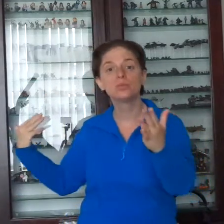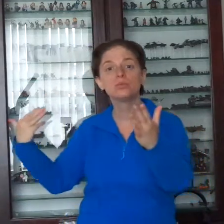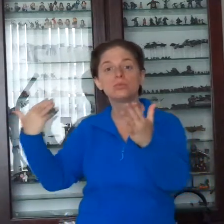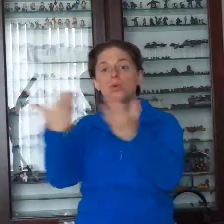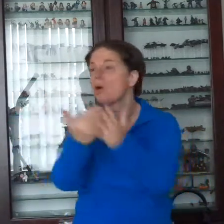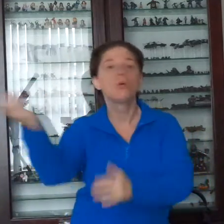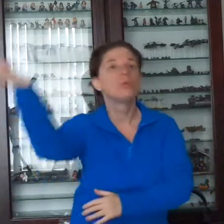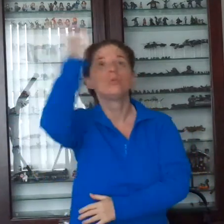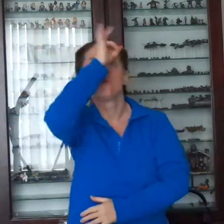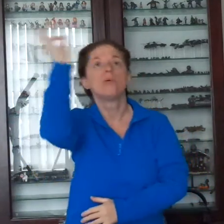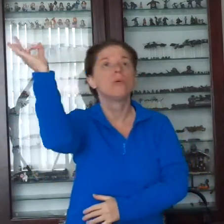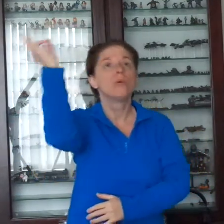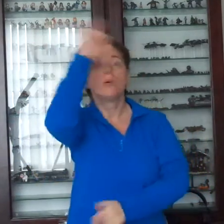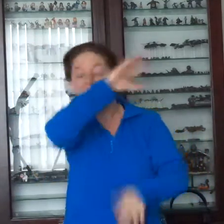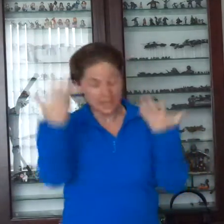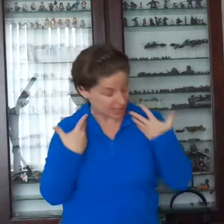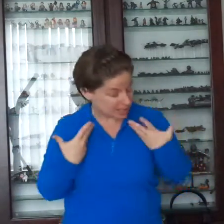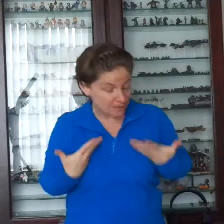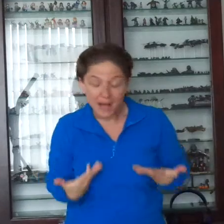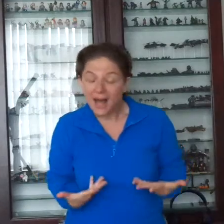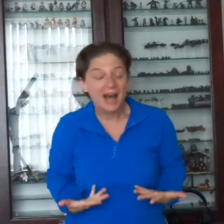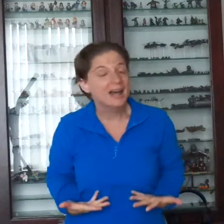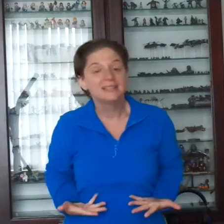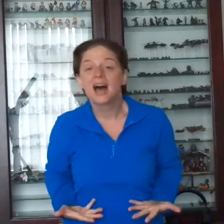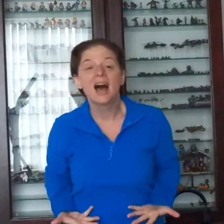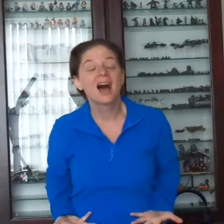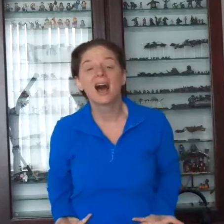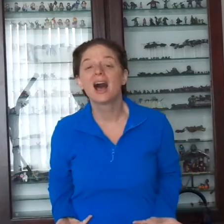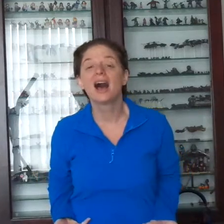don't know me by now,